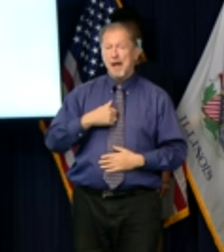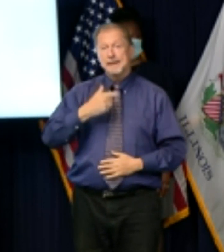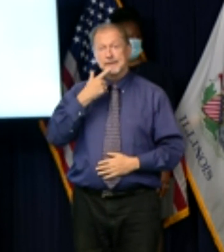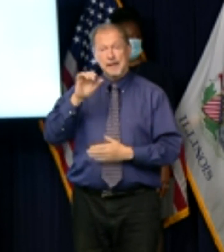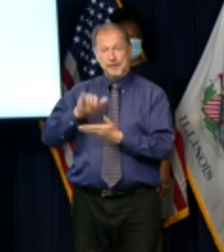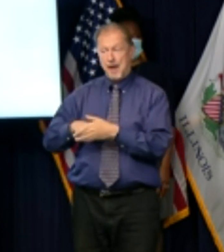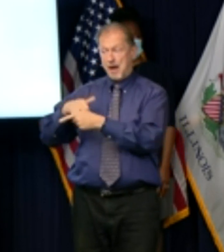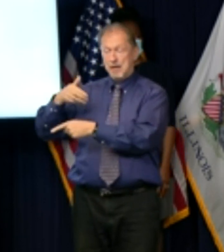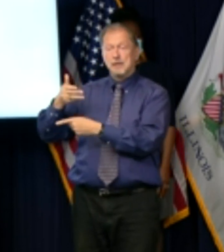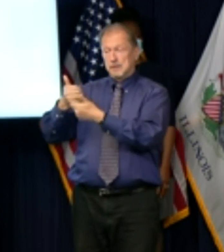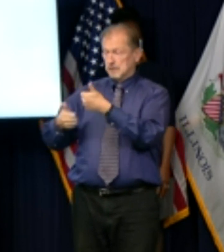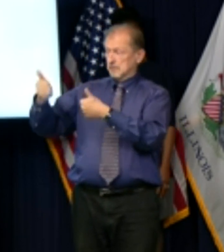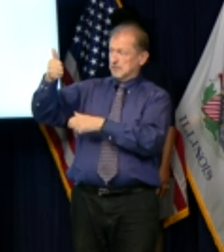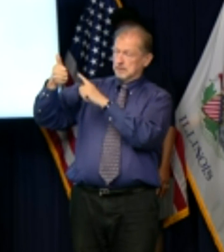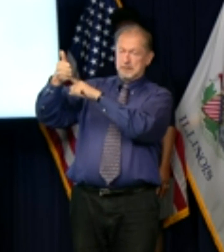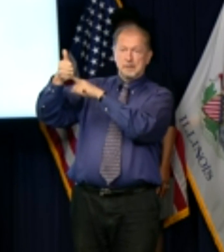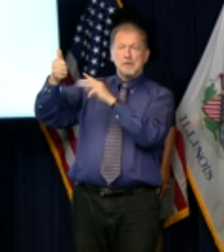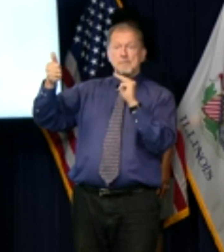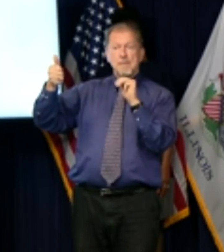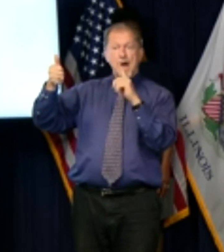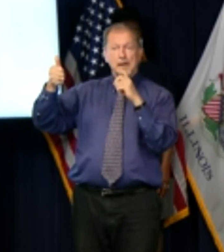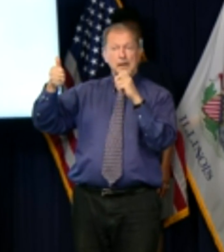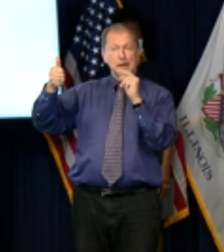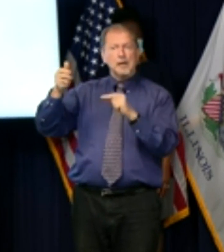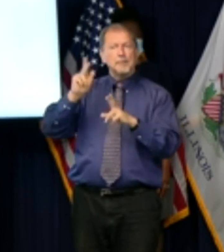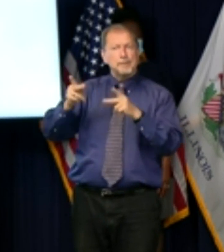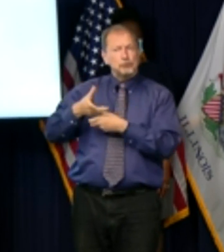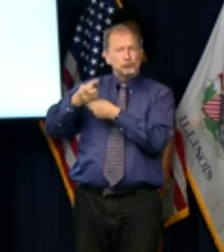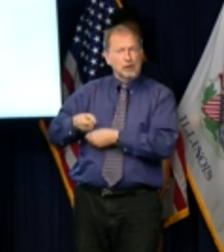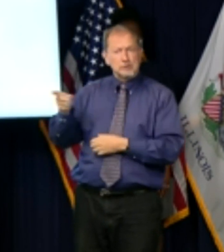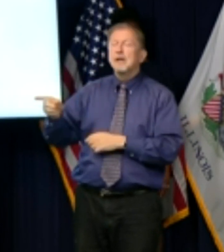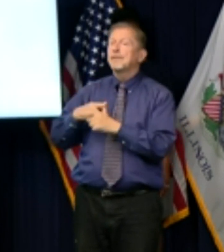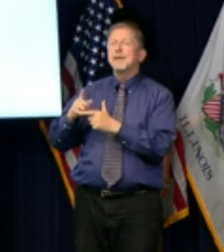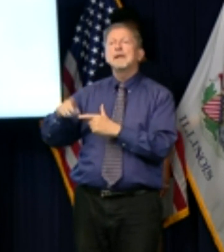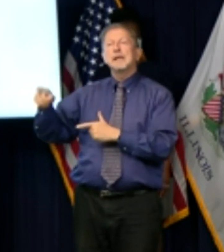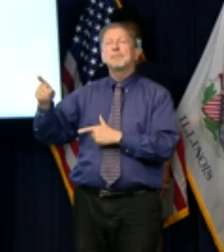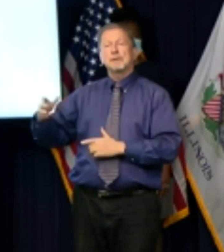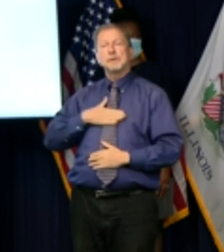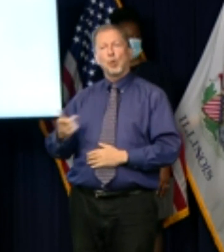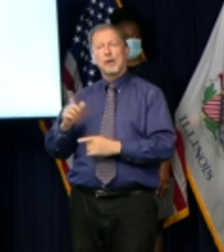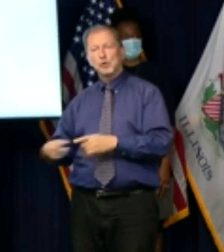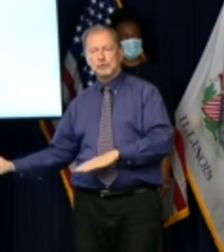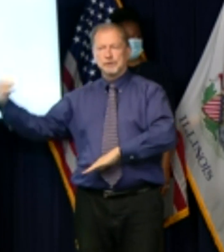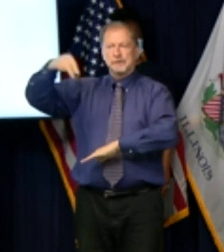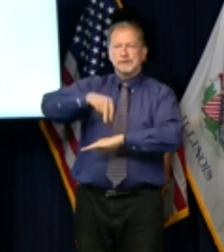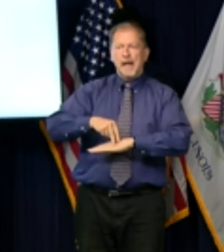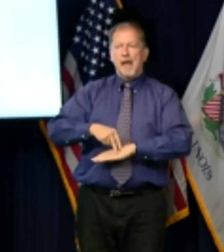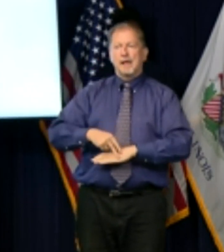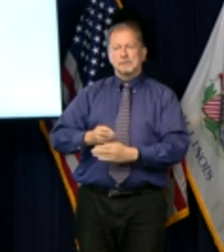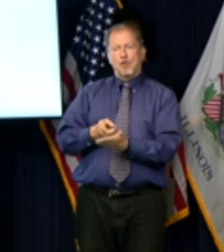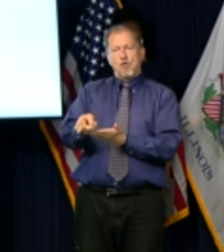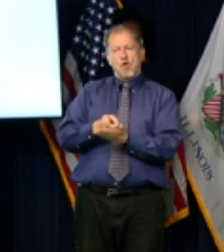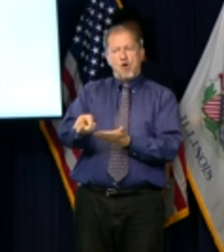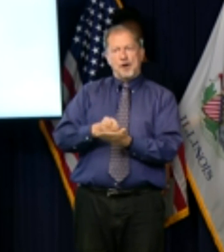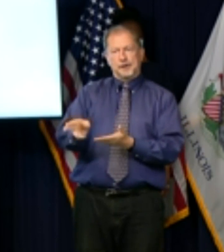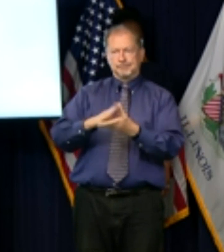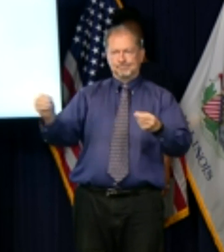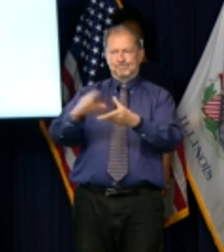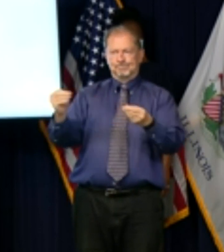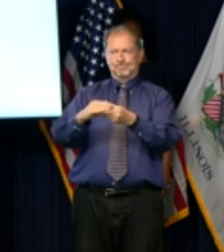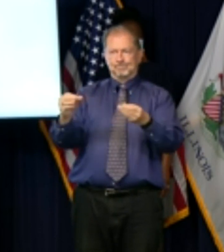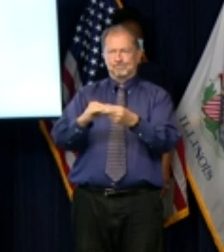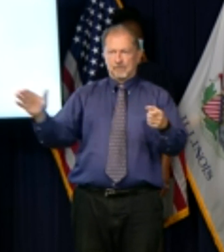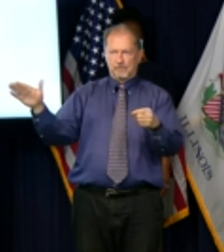enormous public trust then he has to to answer questions for the public for the press to their satisfaction until every